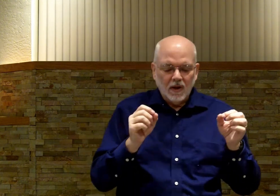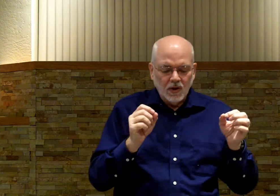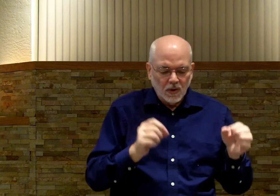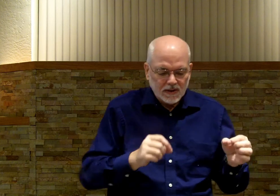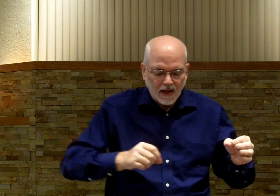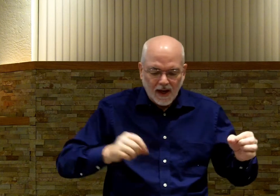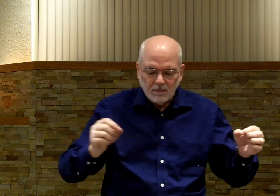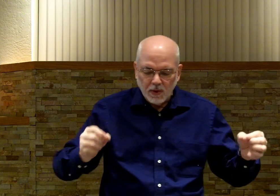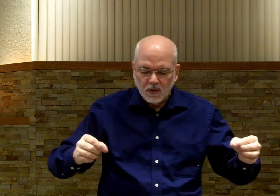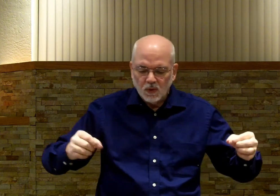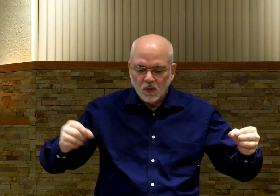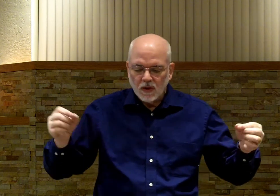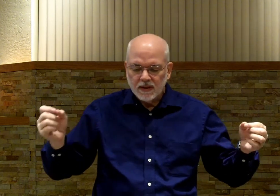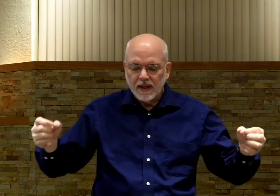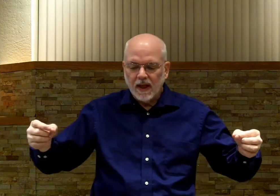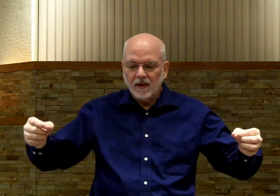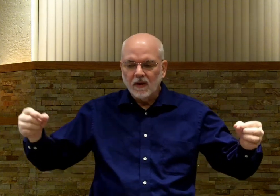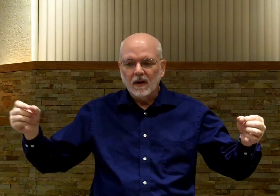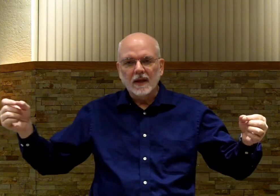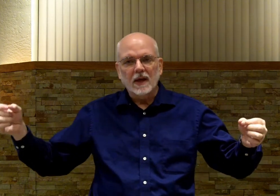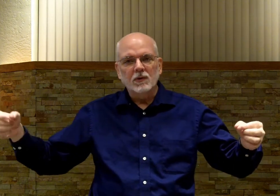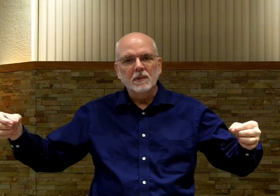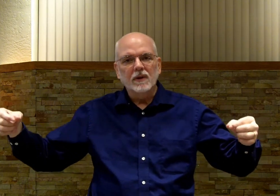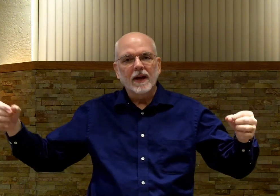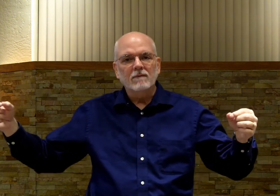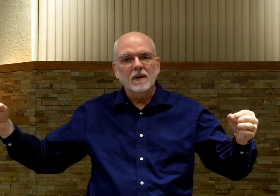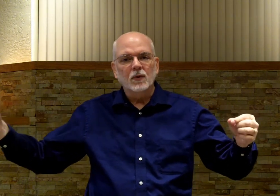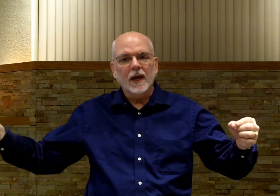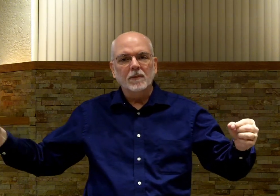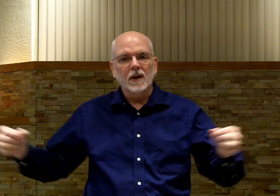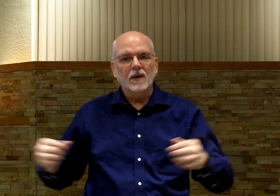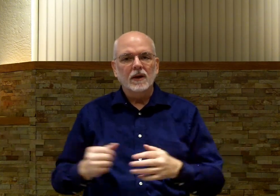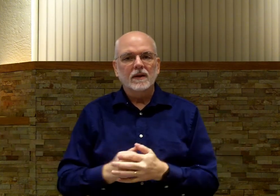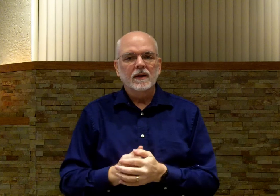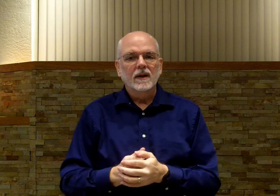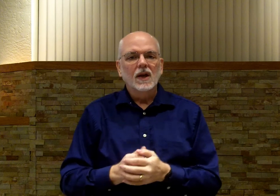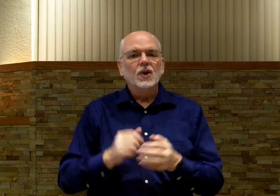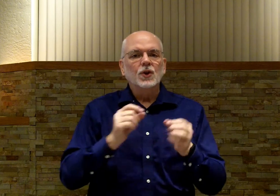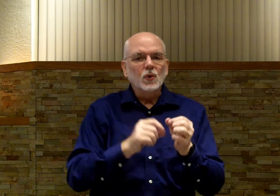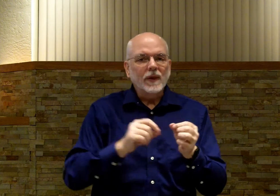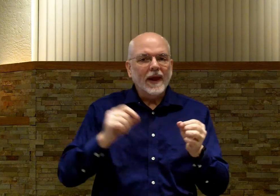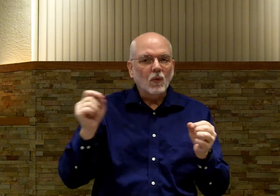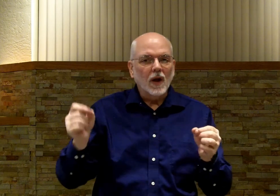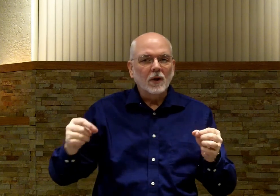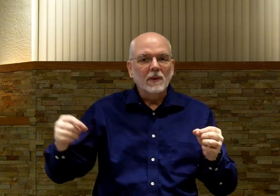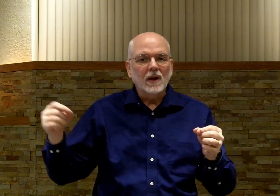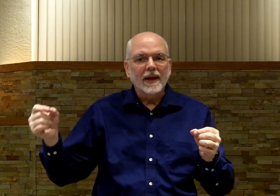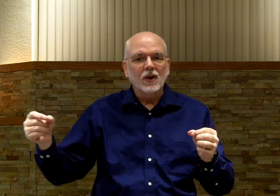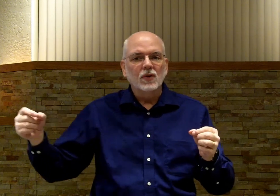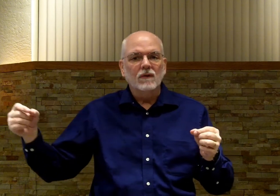notice that I put those words together as I was building out my vocabulary. Do that while you're building out your